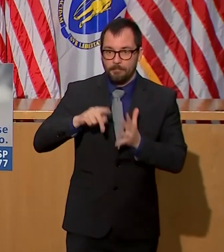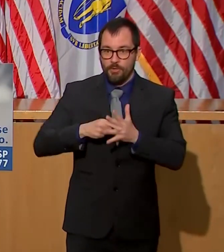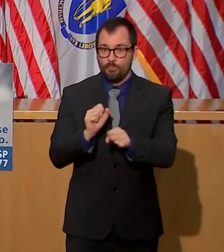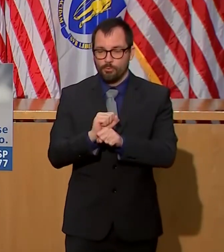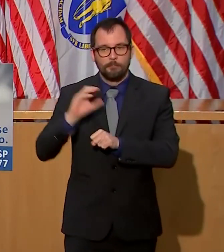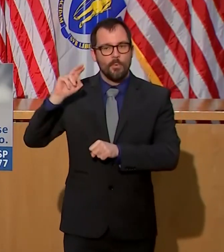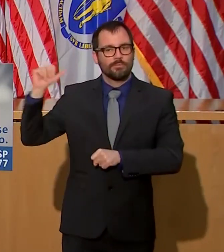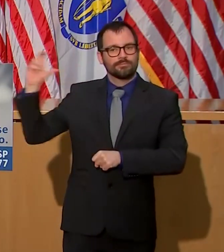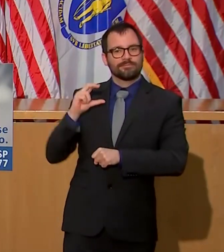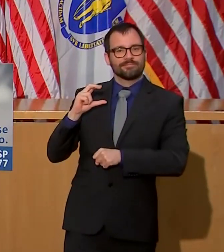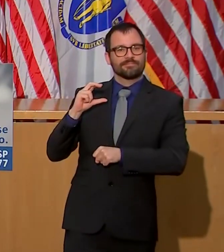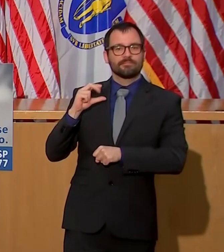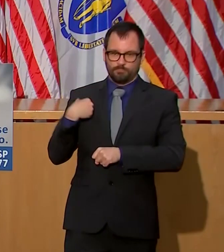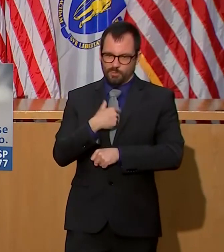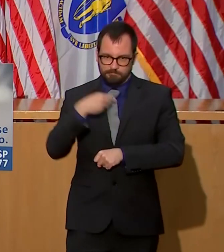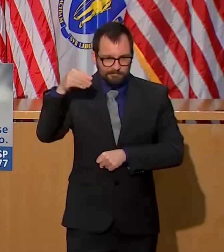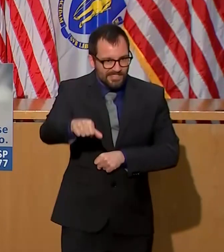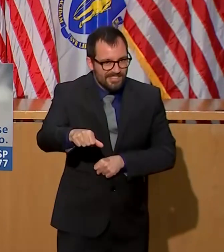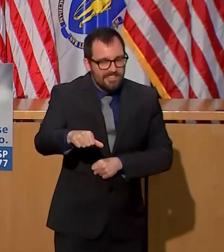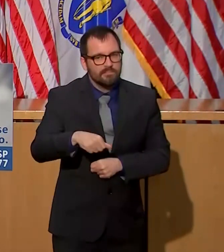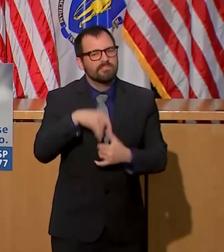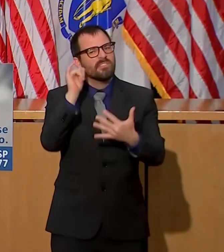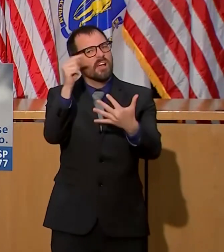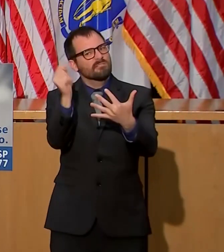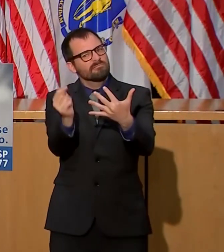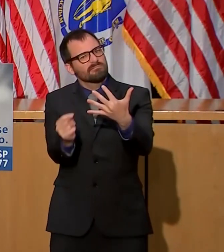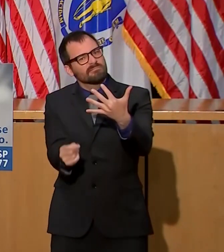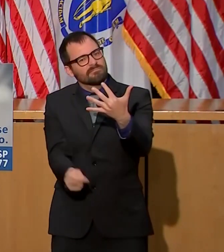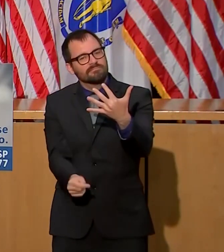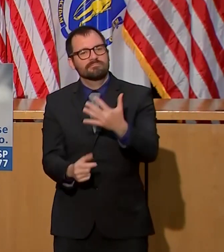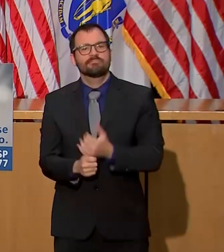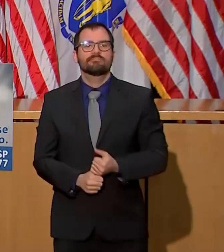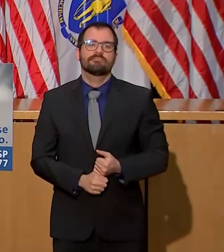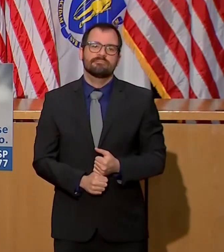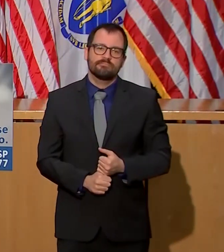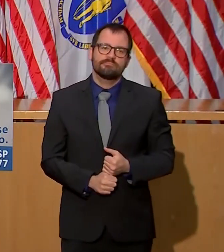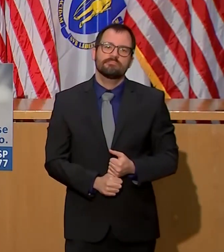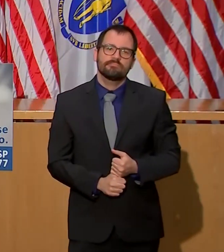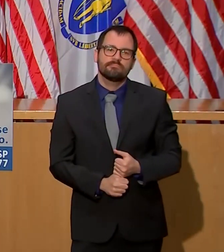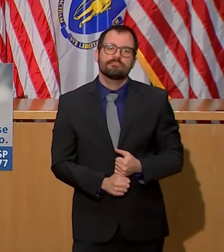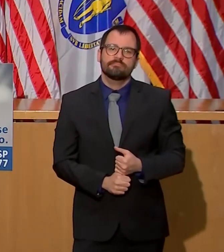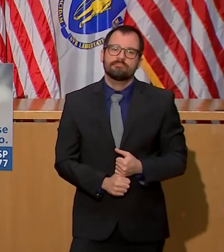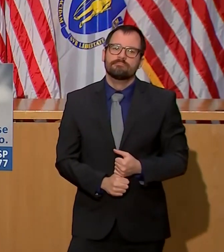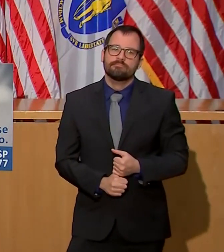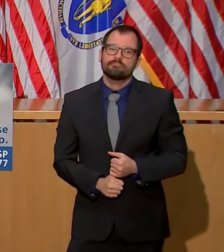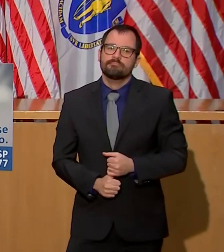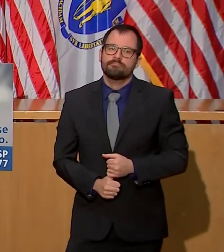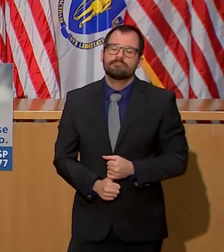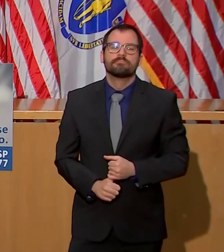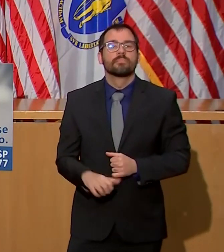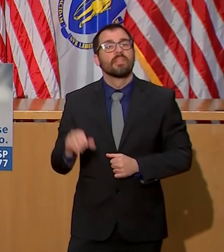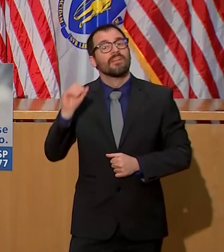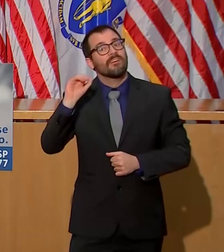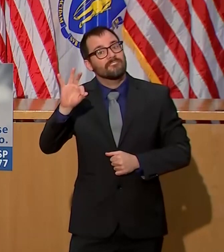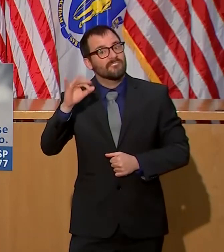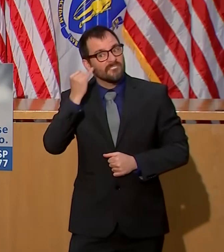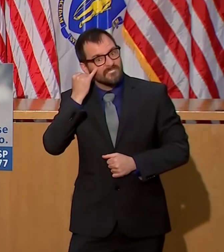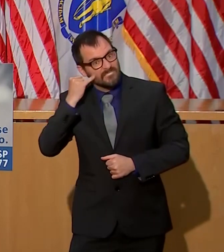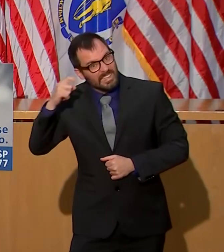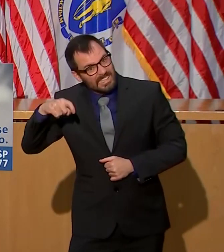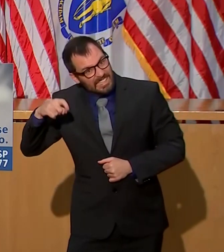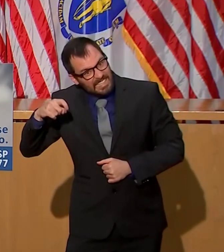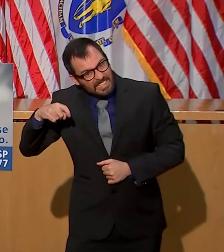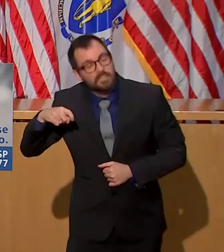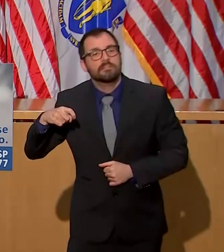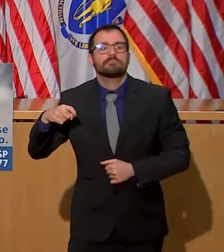Depending on the circumstances, we've also established fully dedicated COVID-19 facilities, opened empty facilities to